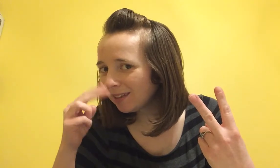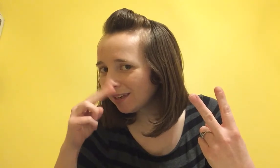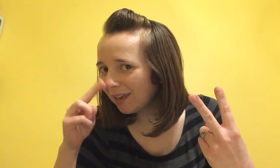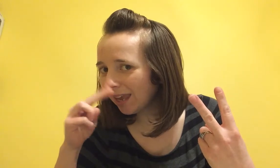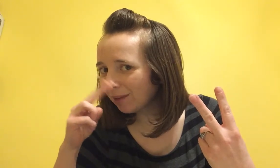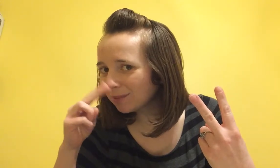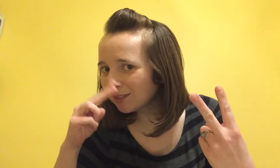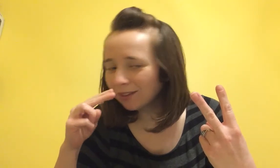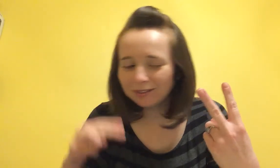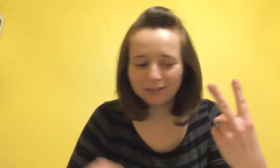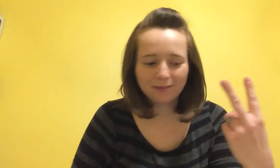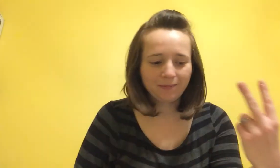Hamster.